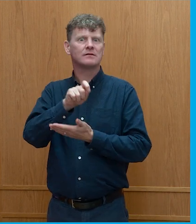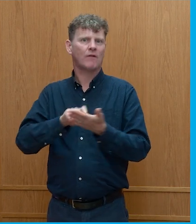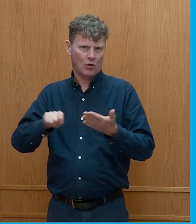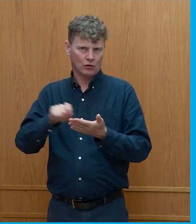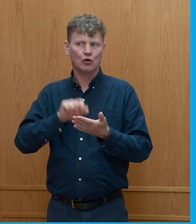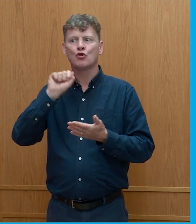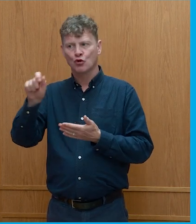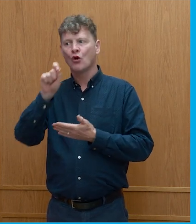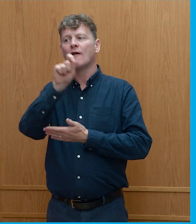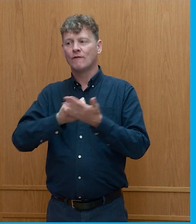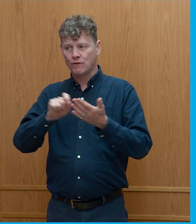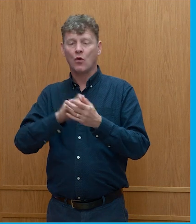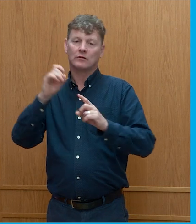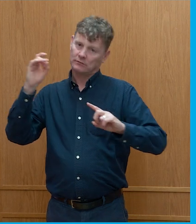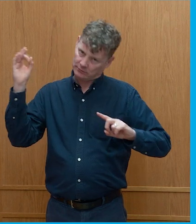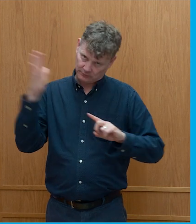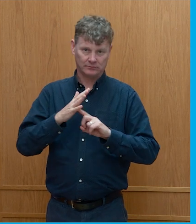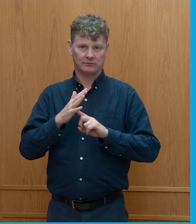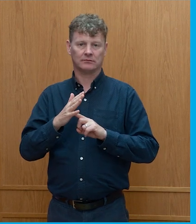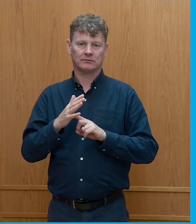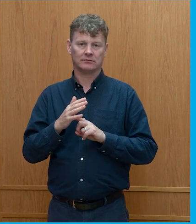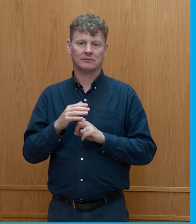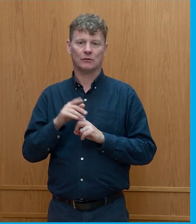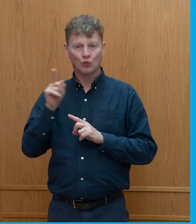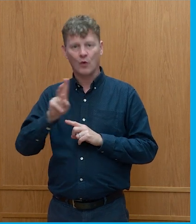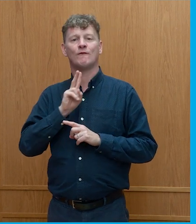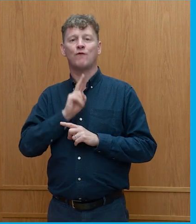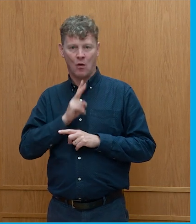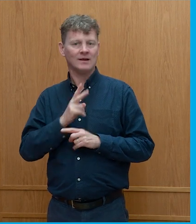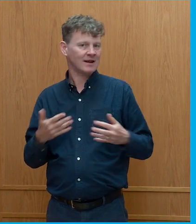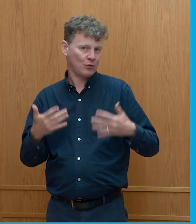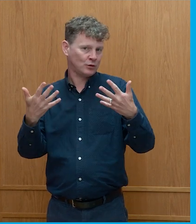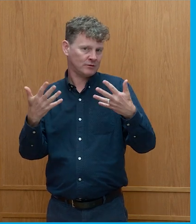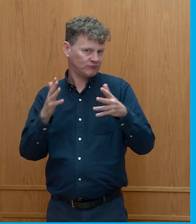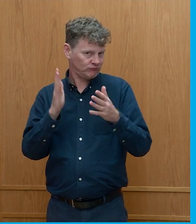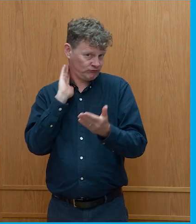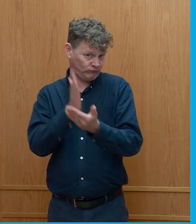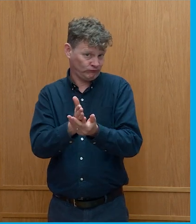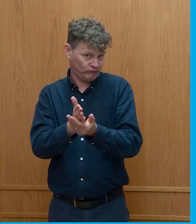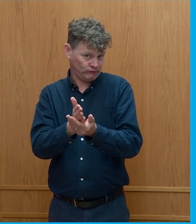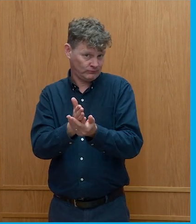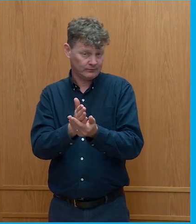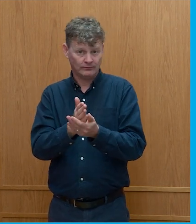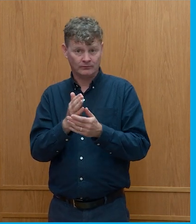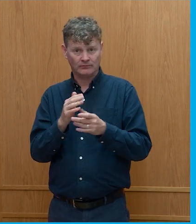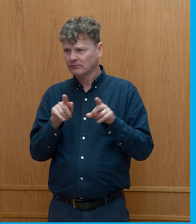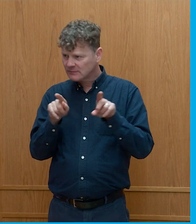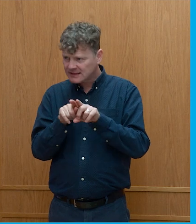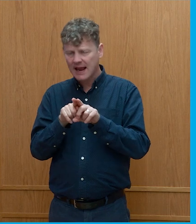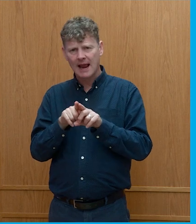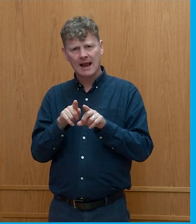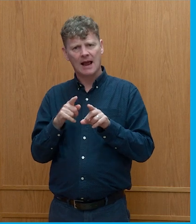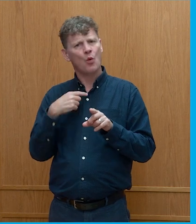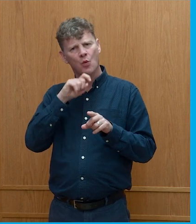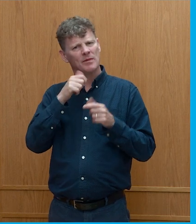matter or your voice doesn't count it absolutely does and i'm asking you too ben it would be good to